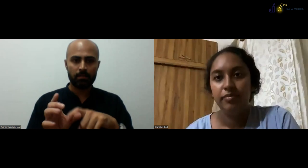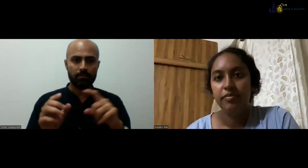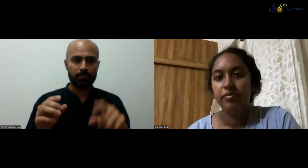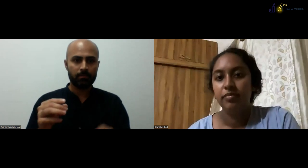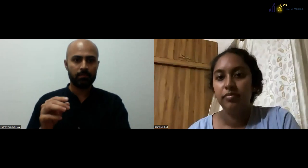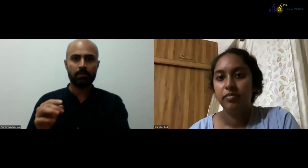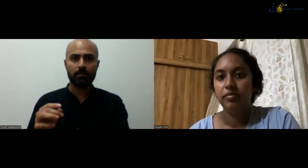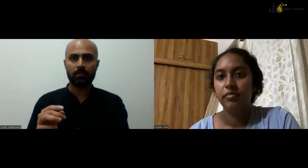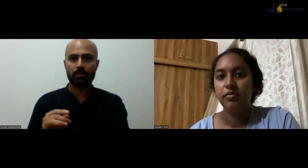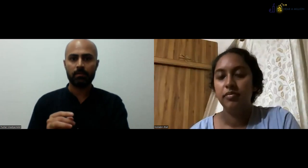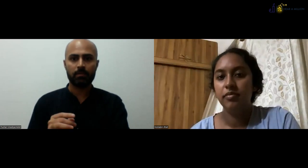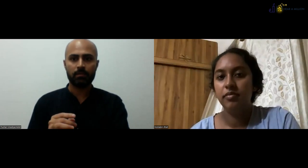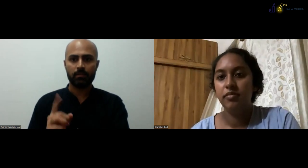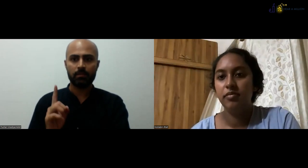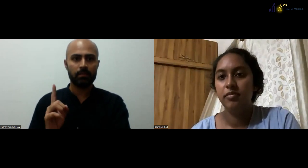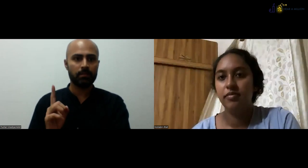Sapan, can you join us?